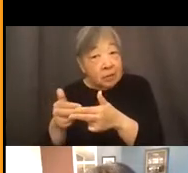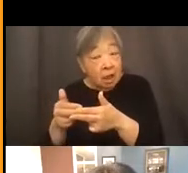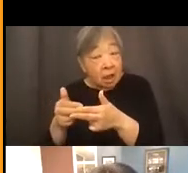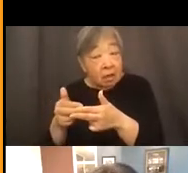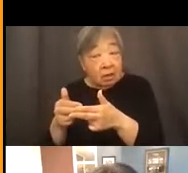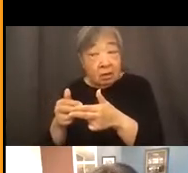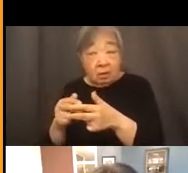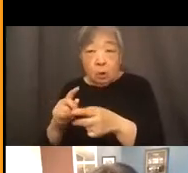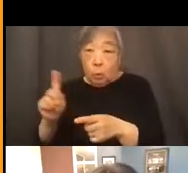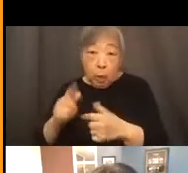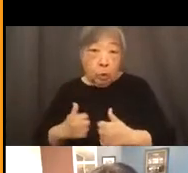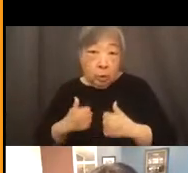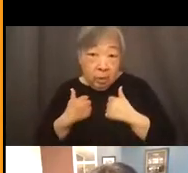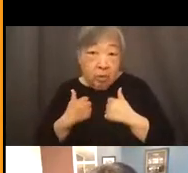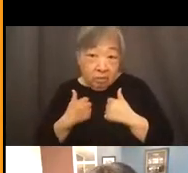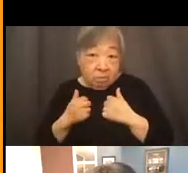where you live matters.